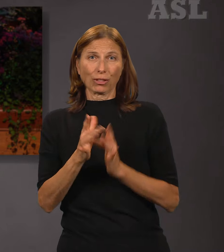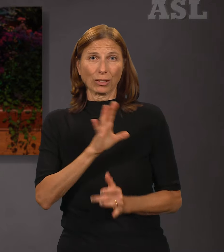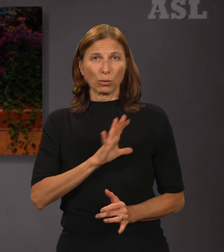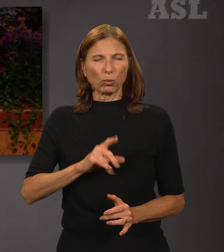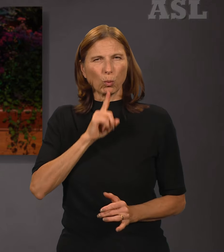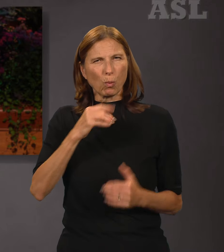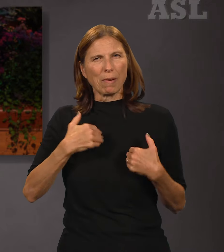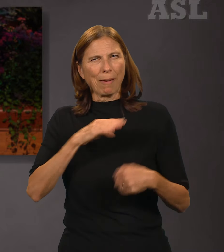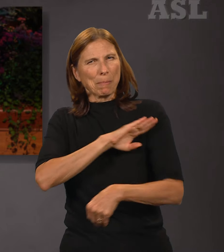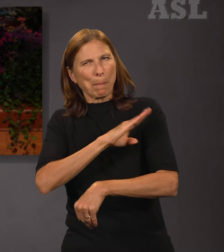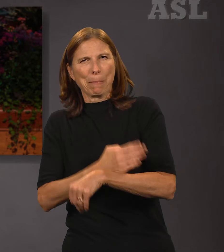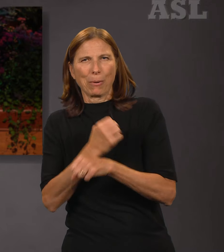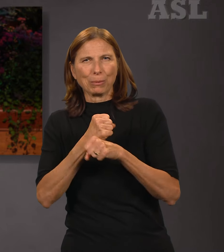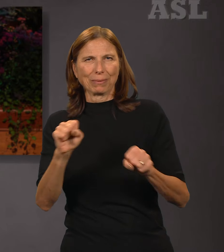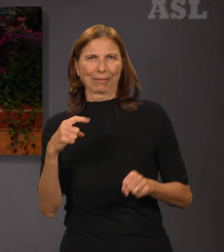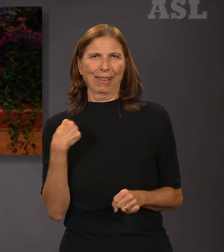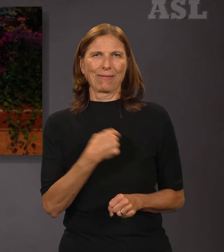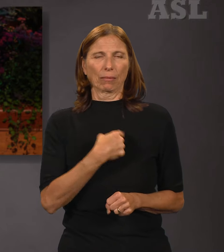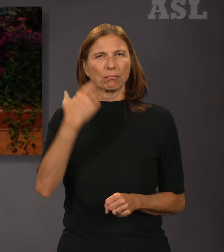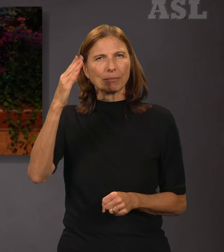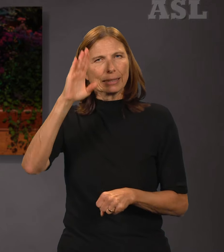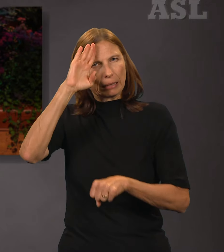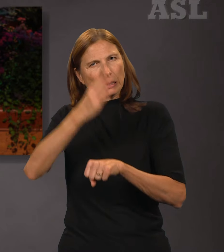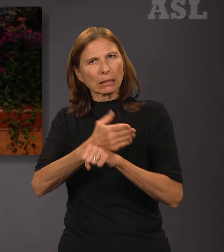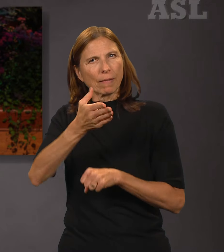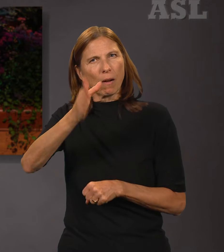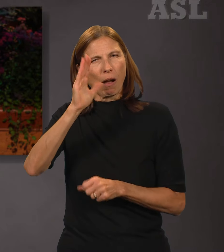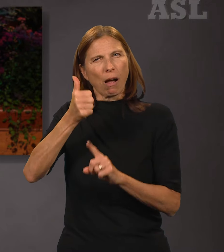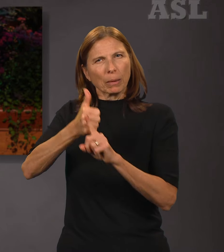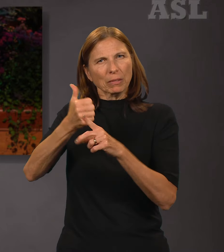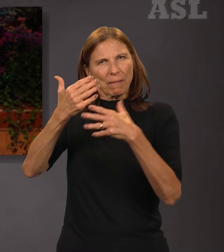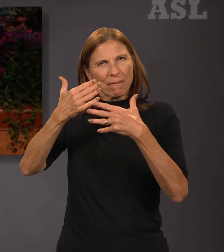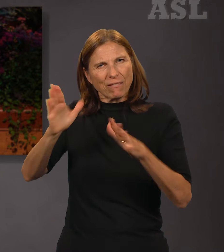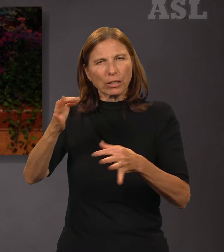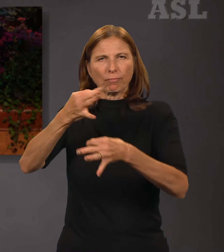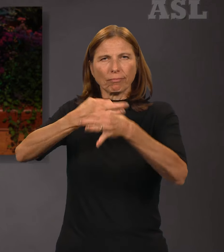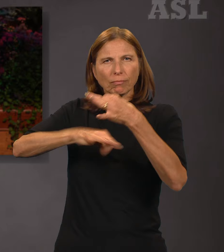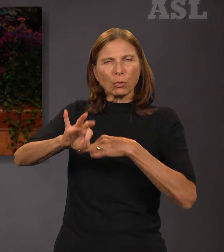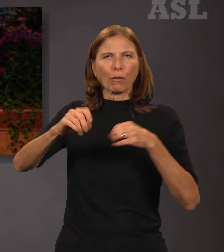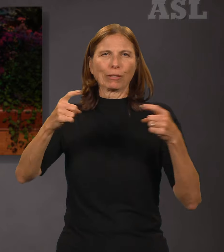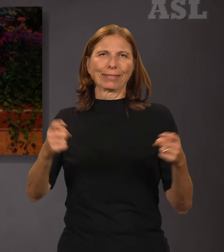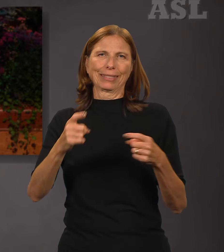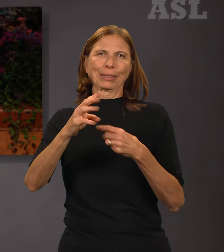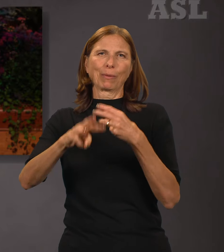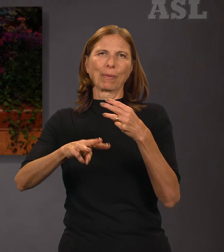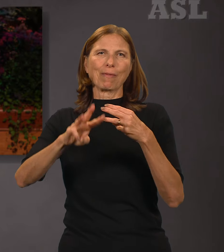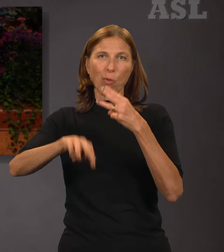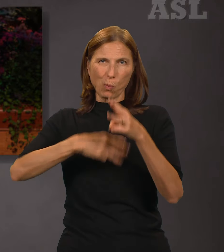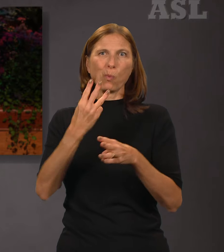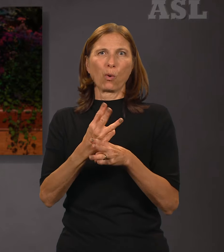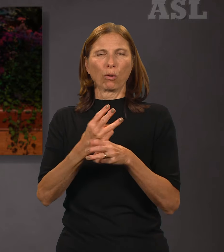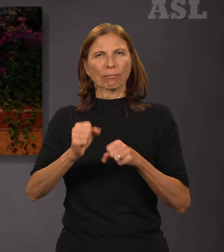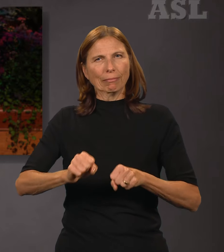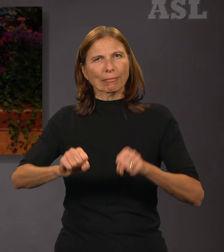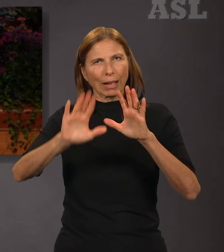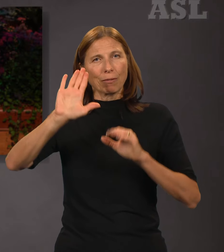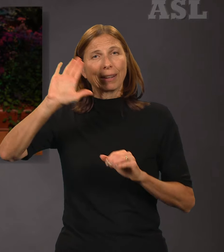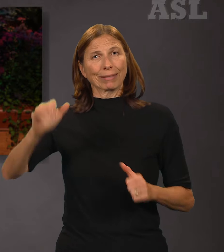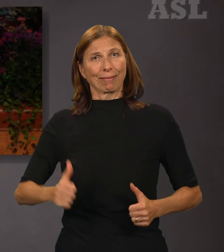As the Son of God who atoned for the sins of the world and laid down His own life and took it up again, He holds the power of redemption